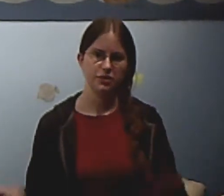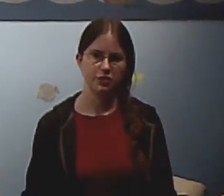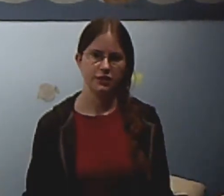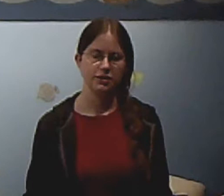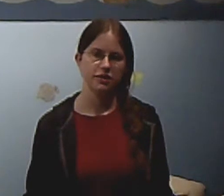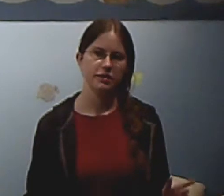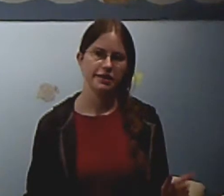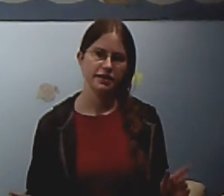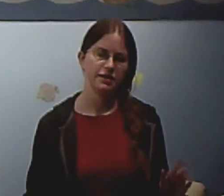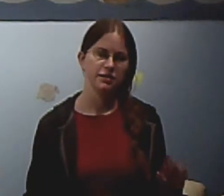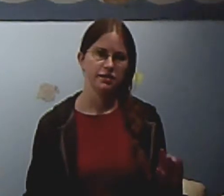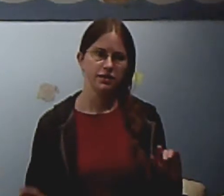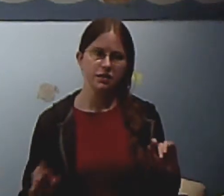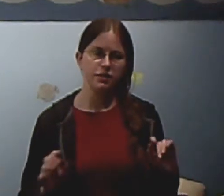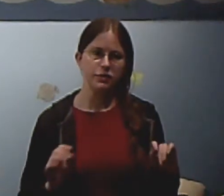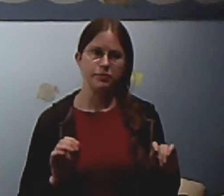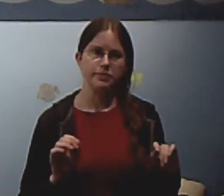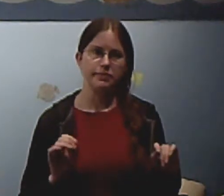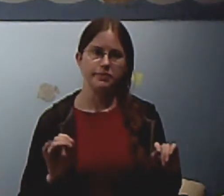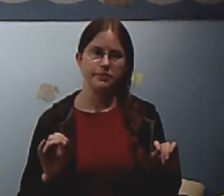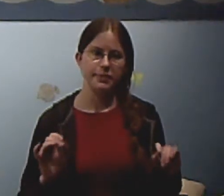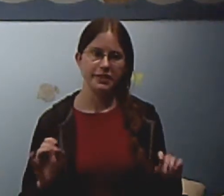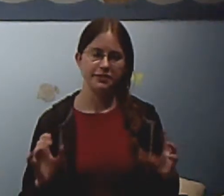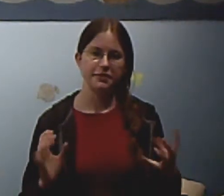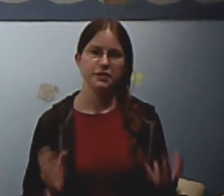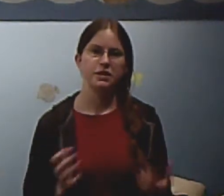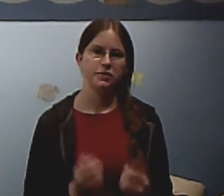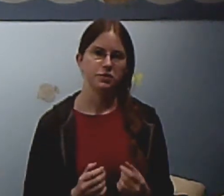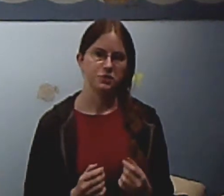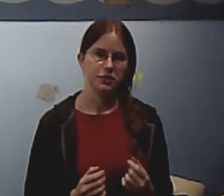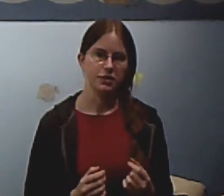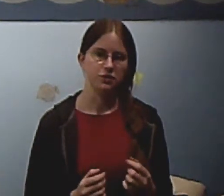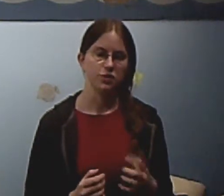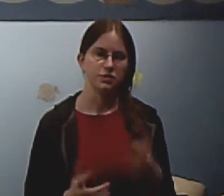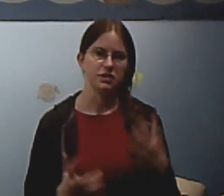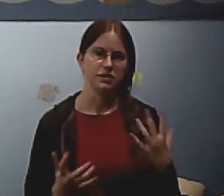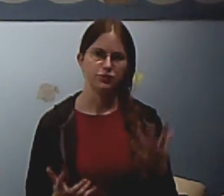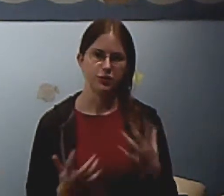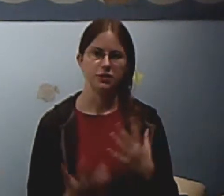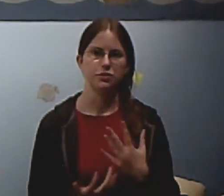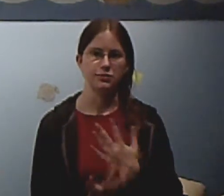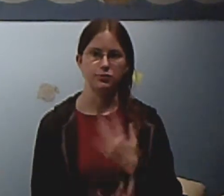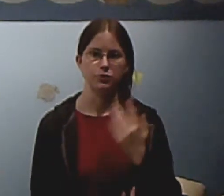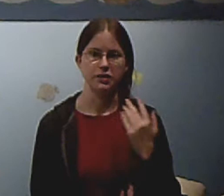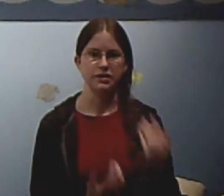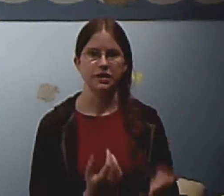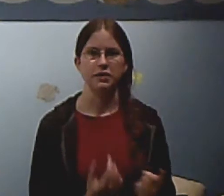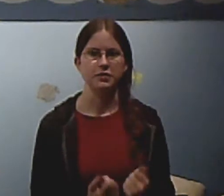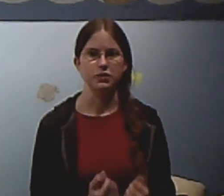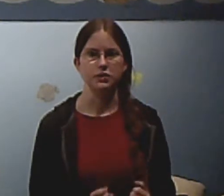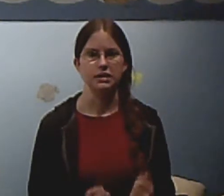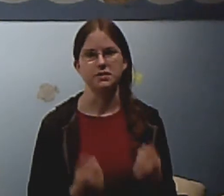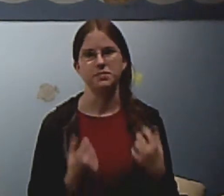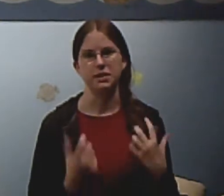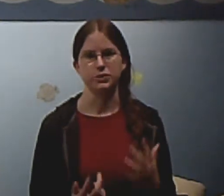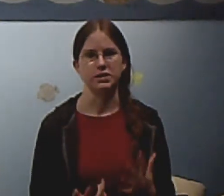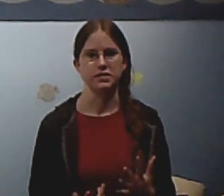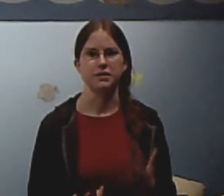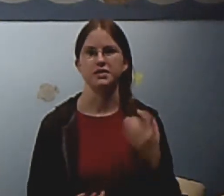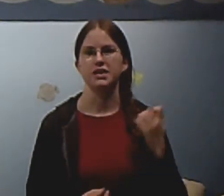game or anything like that, but I feel like it was pretty close. It's one of the ones I have the earliest memories of,